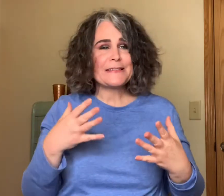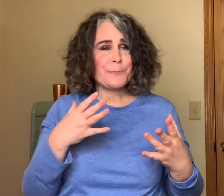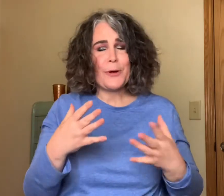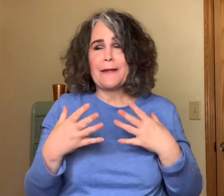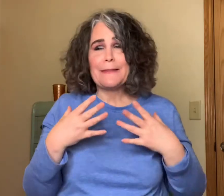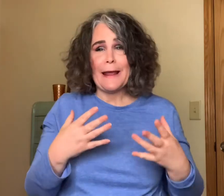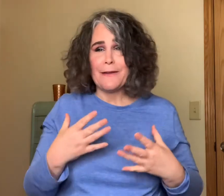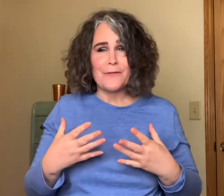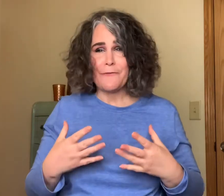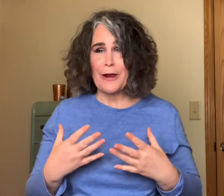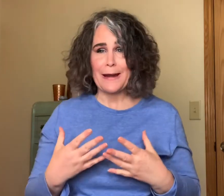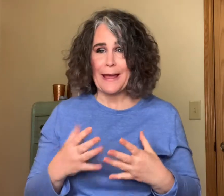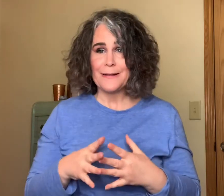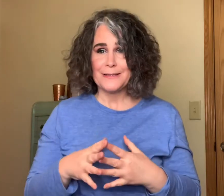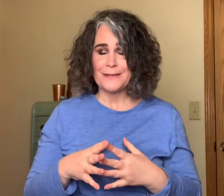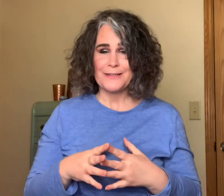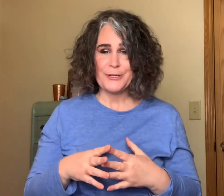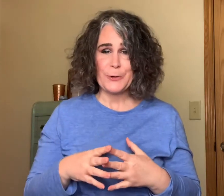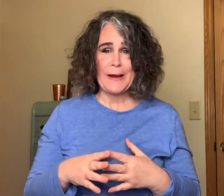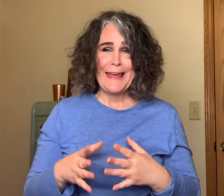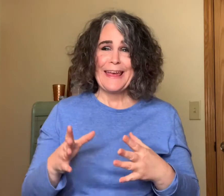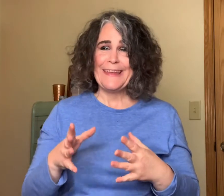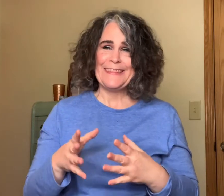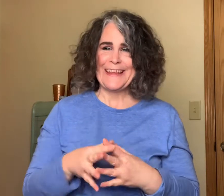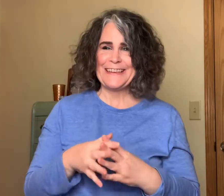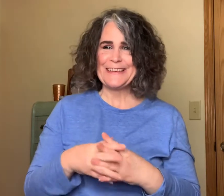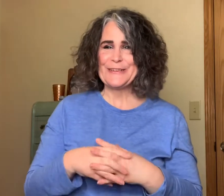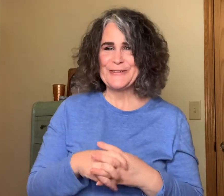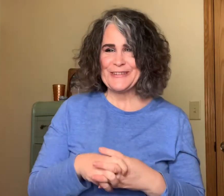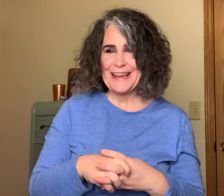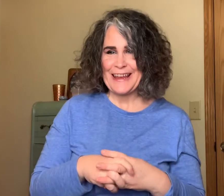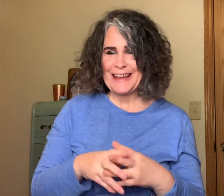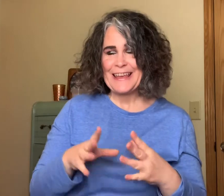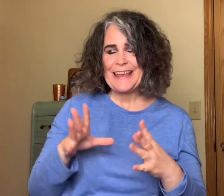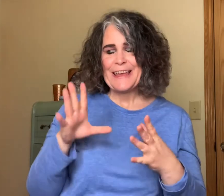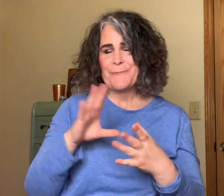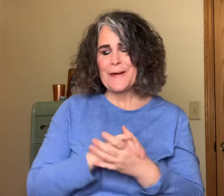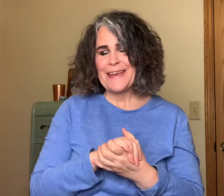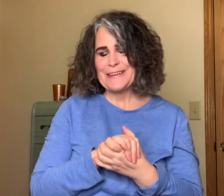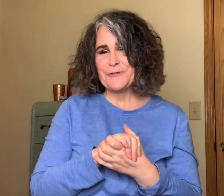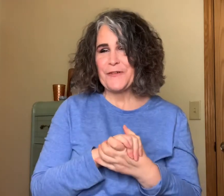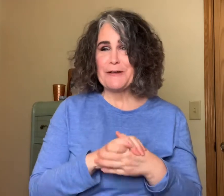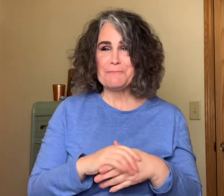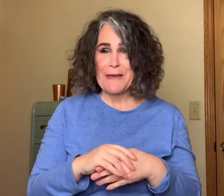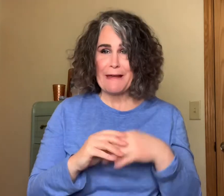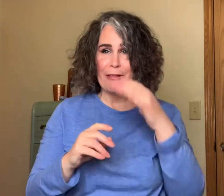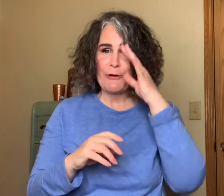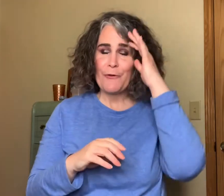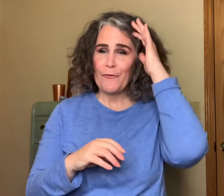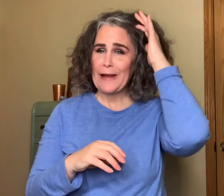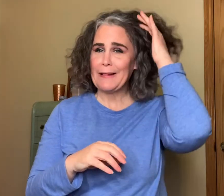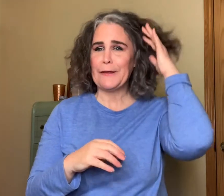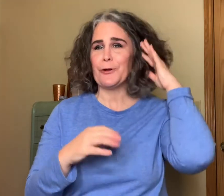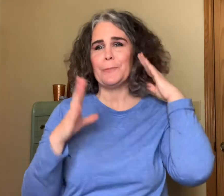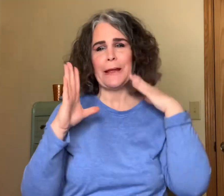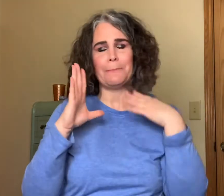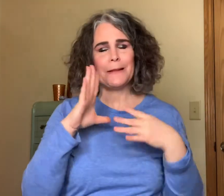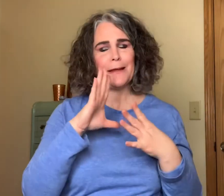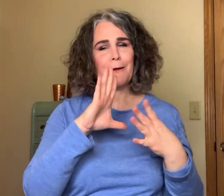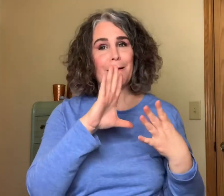a brand that I have never had access to and then today my dear friend Mel over at Glitter Bling Bling on